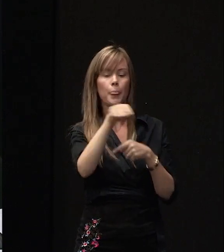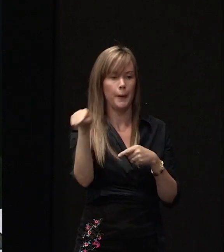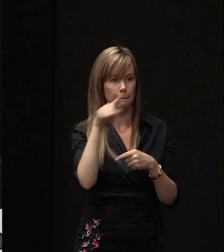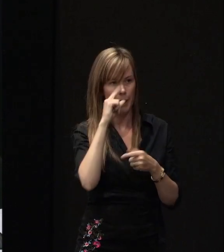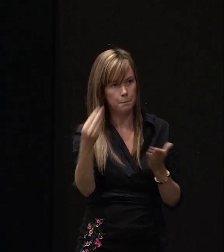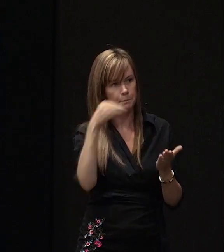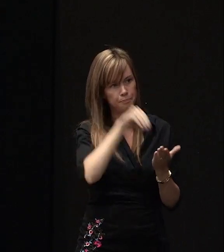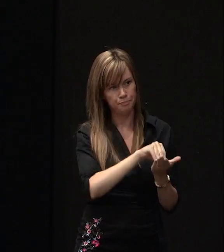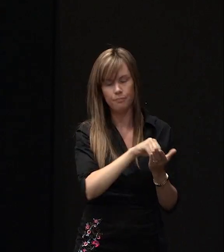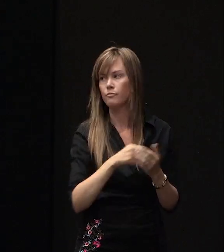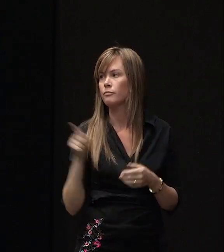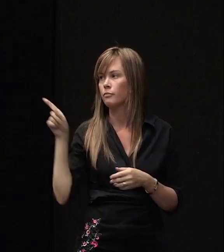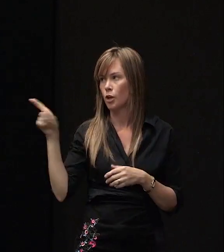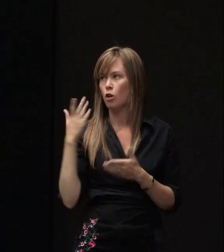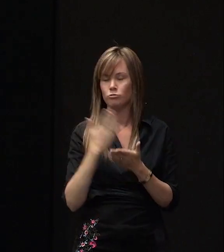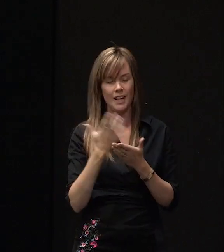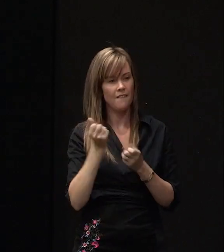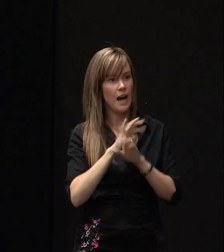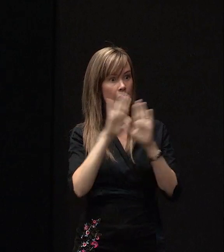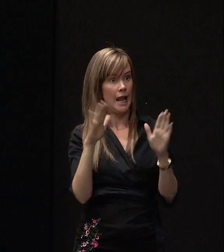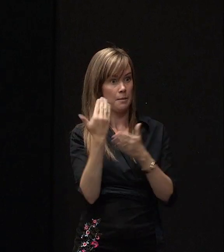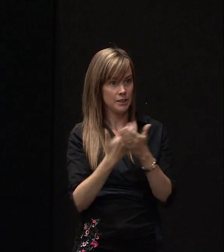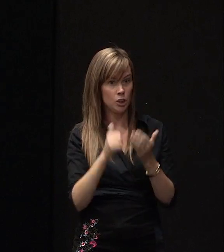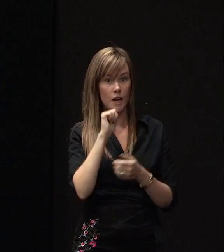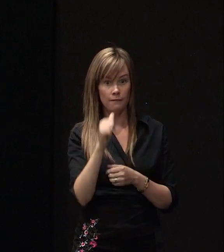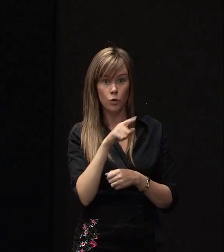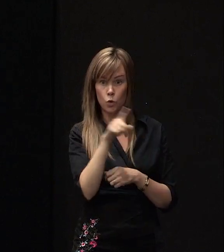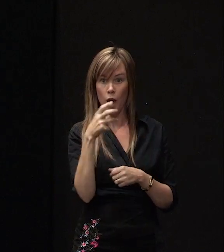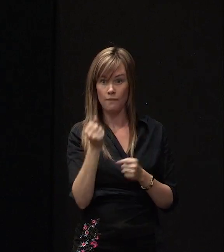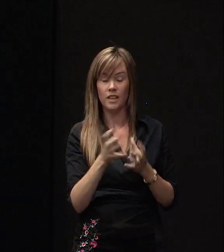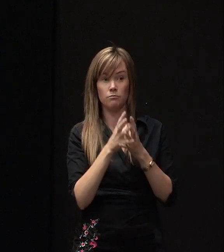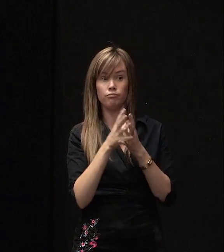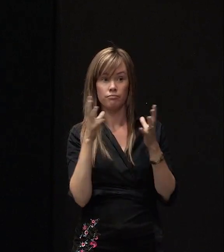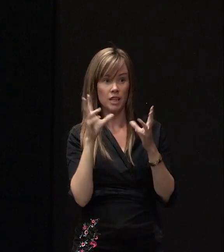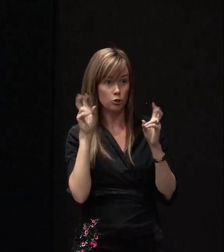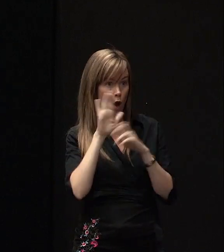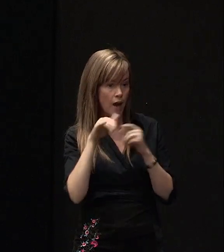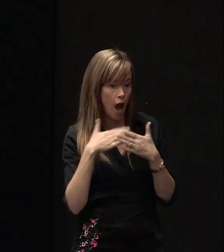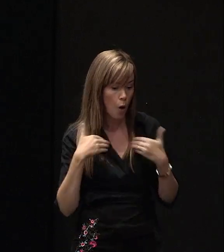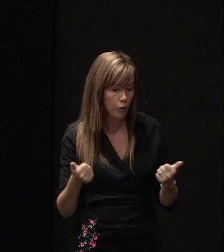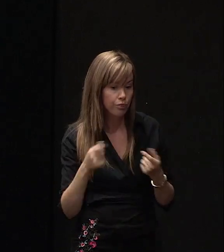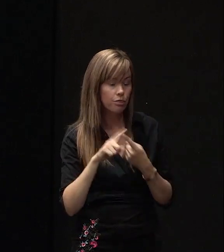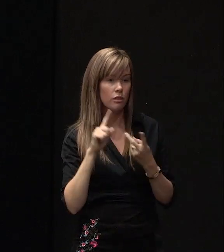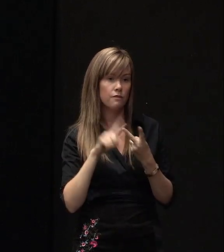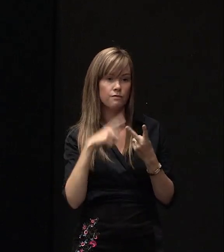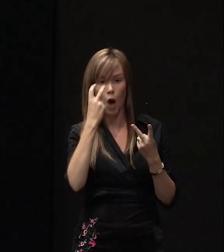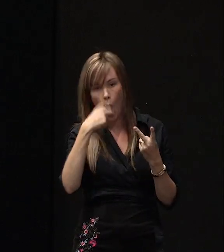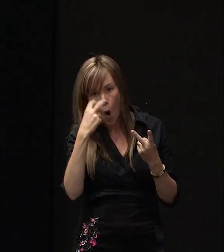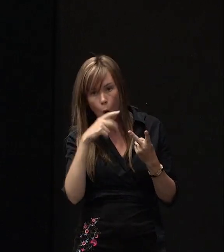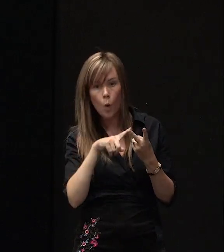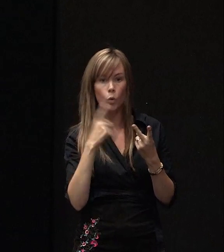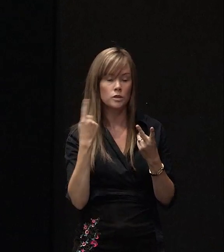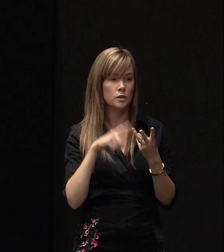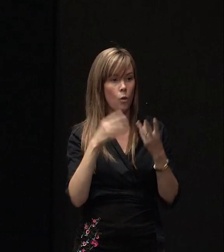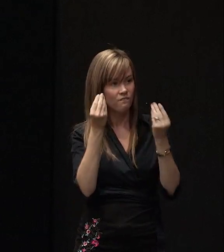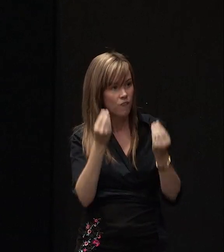So I think there's also just a clear message there that if you have got significant issues around health, the very elderly, significant